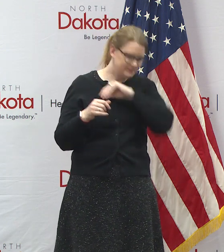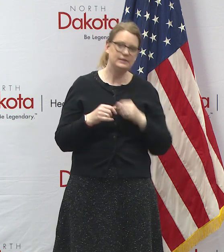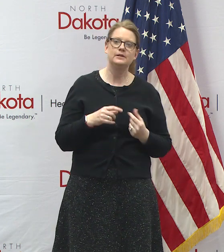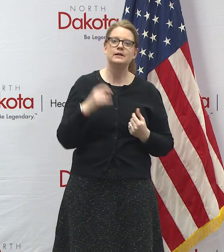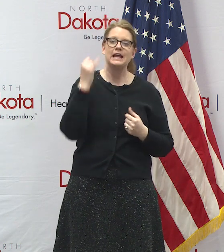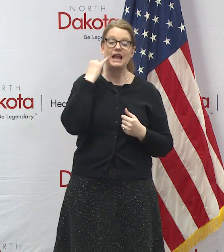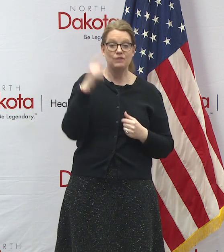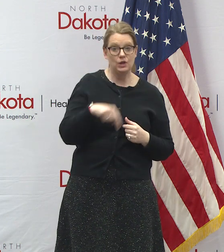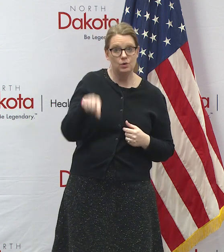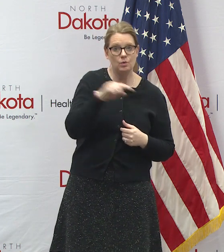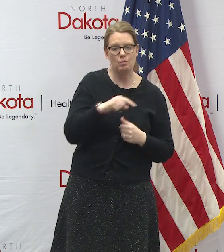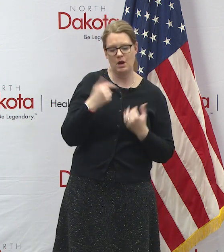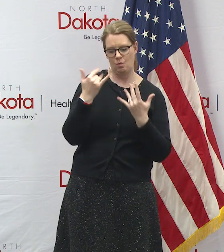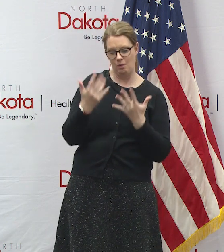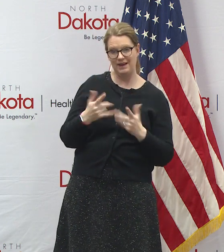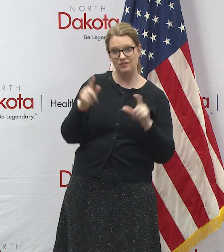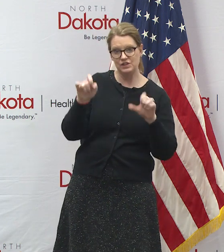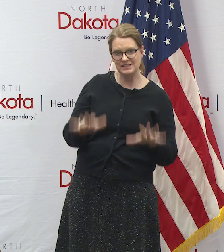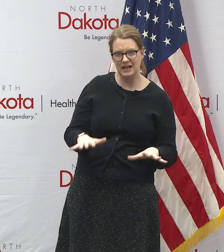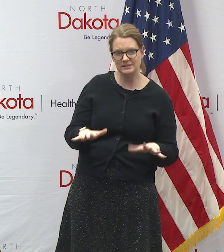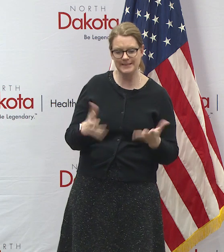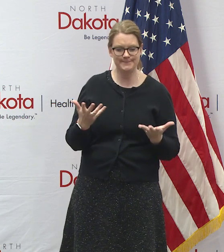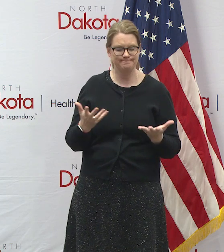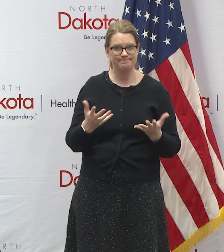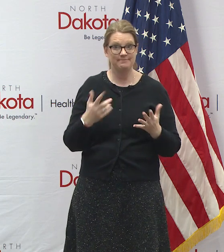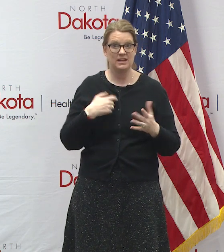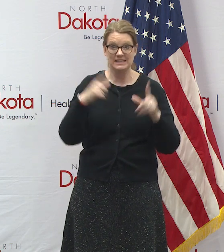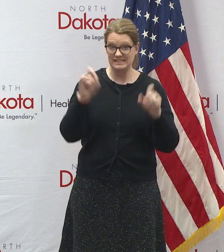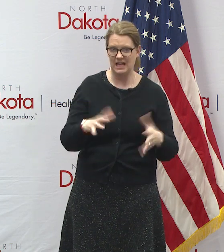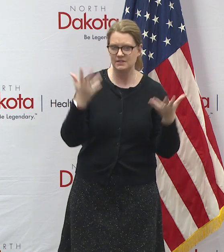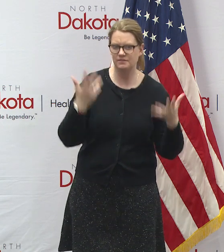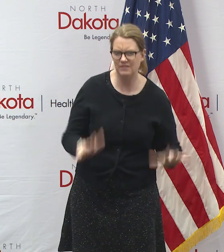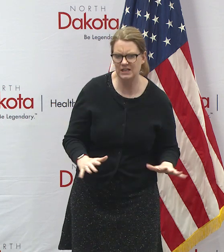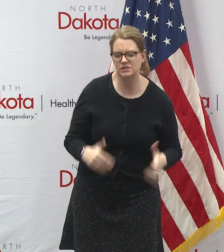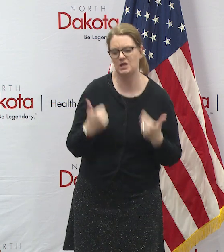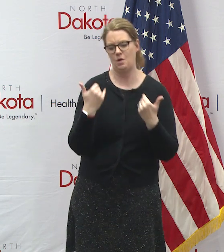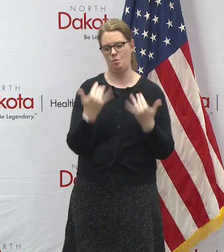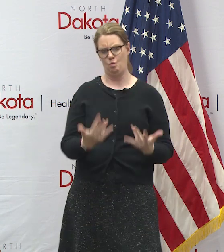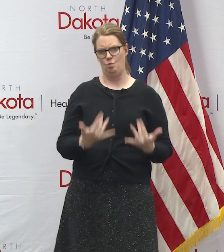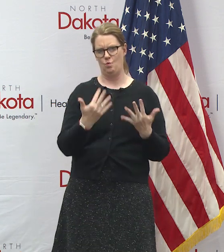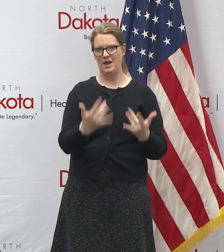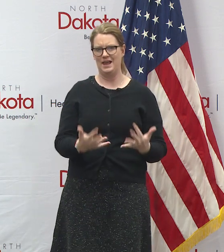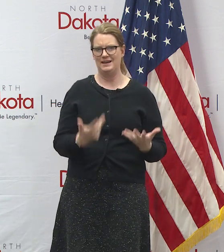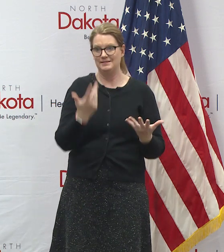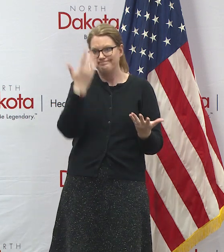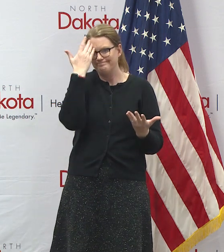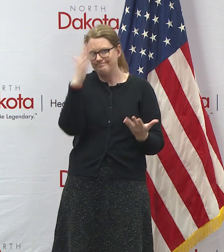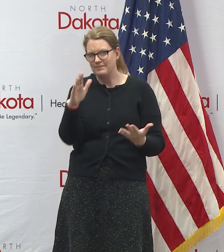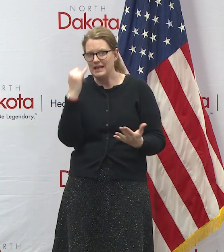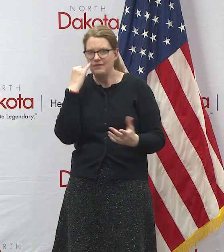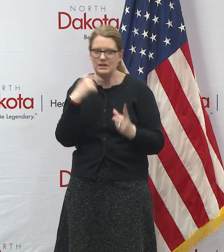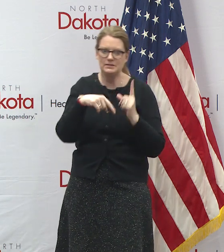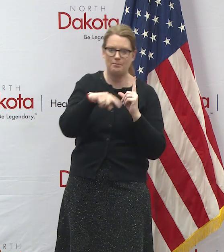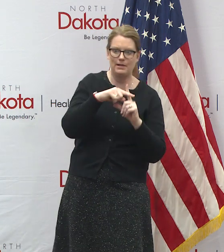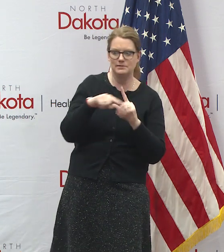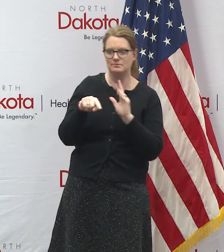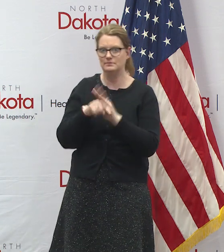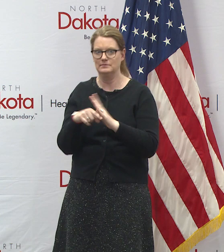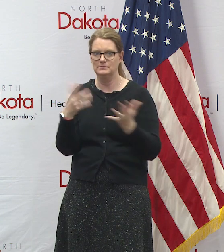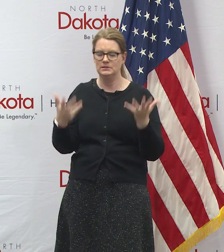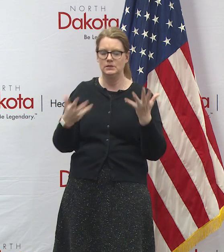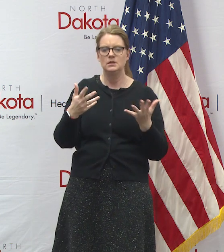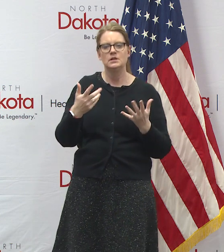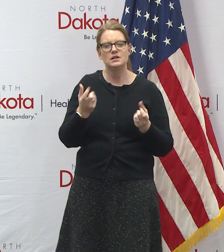you are waiting for your test results to come back and we know that there are many people that are in that category the pending